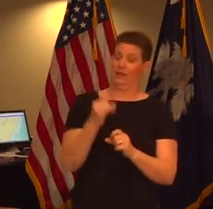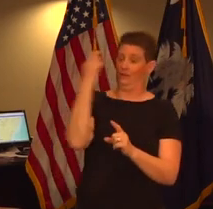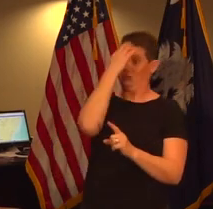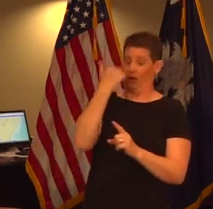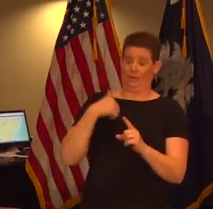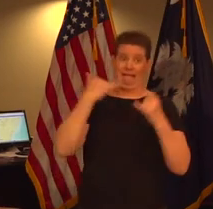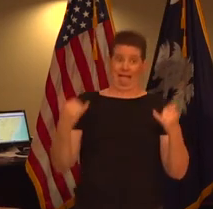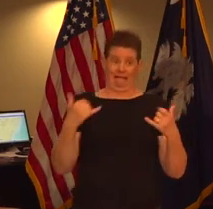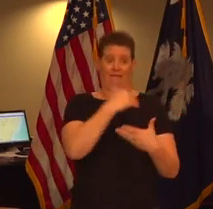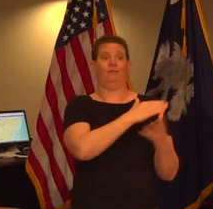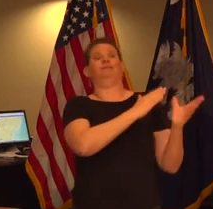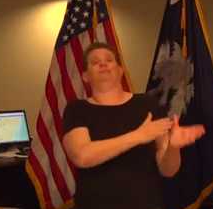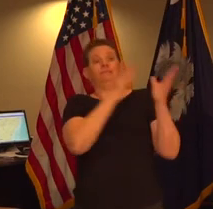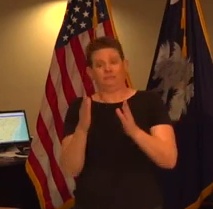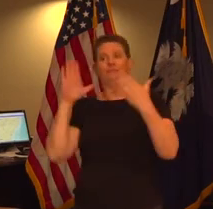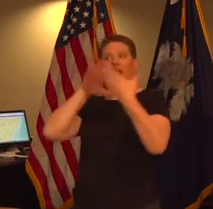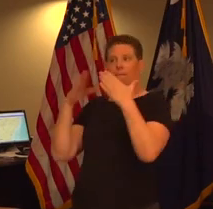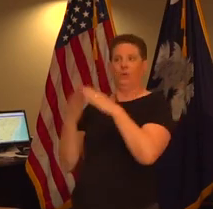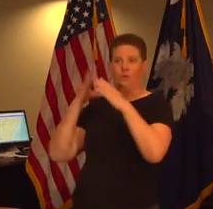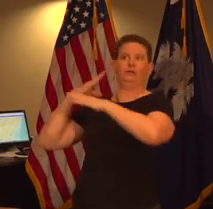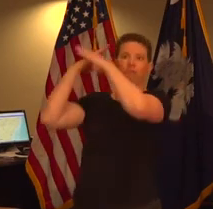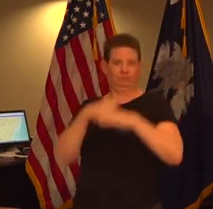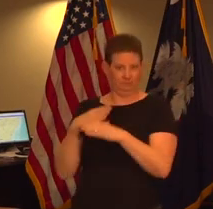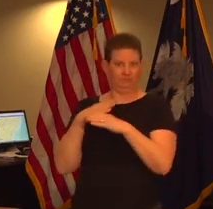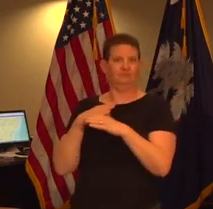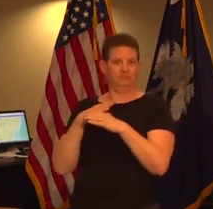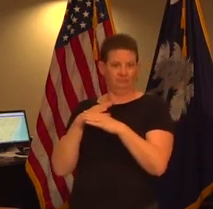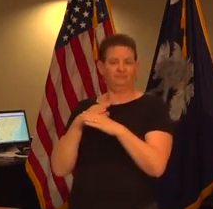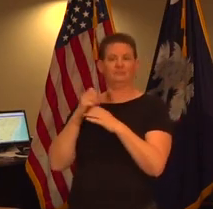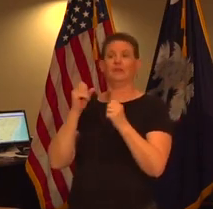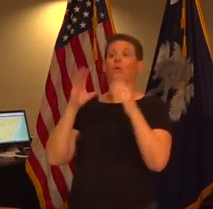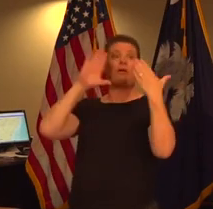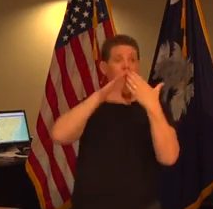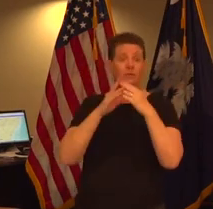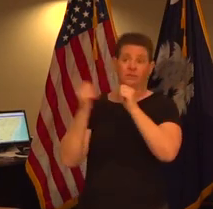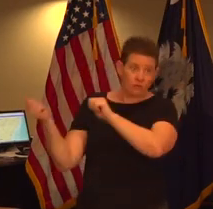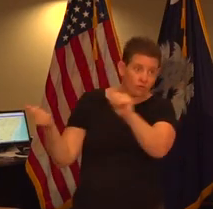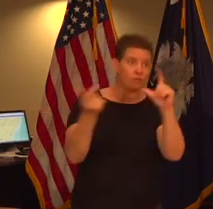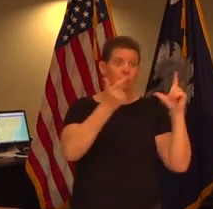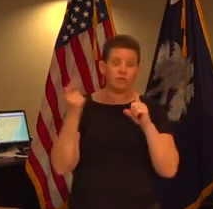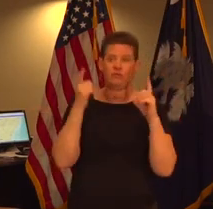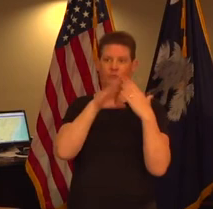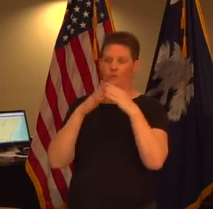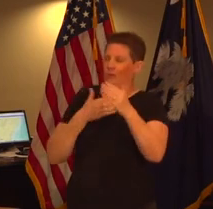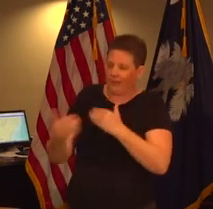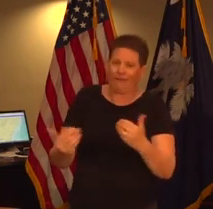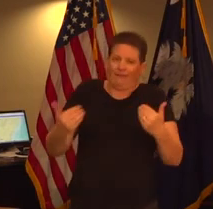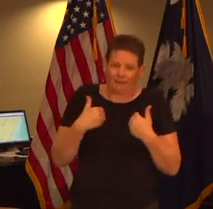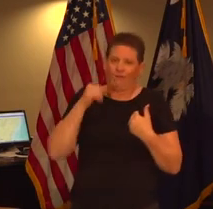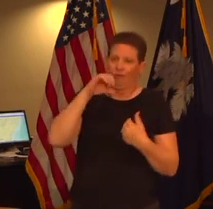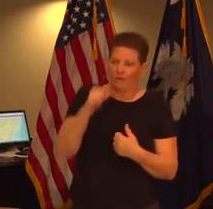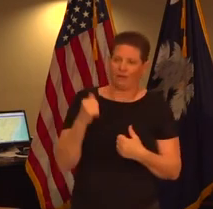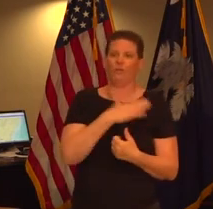mitigation phase that for communities overall we expect everyone to comply with the messages that we've been giving all along